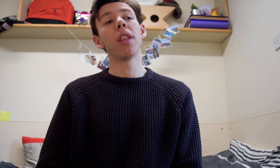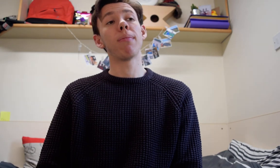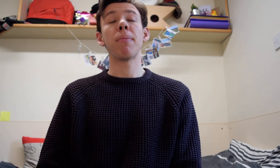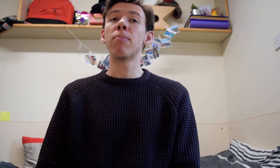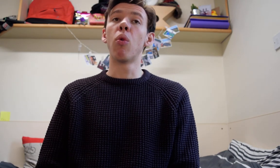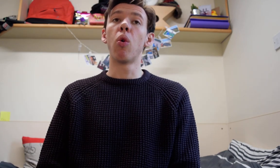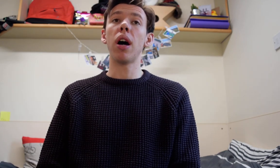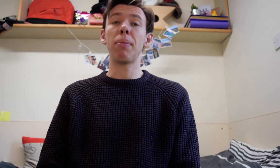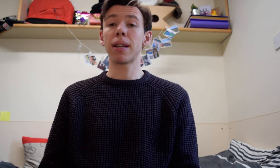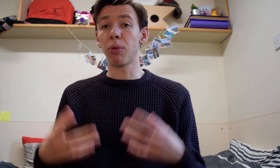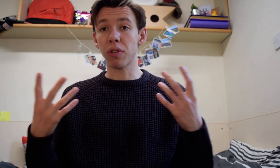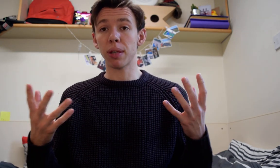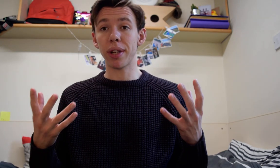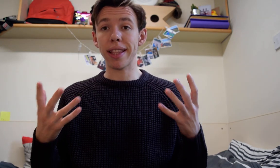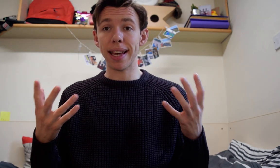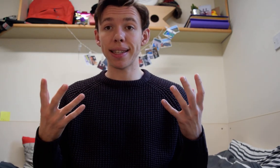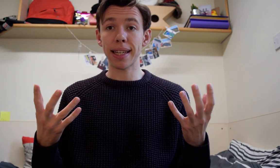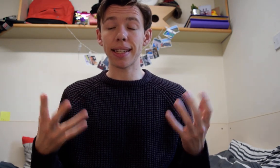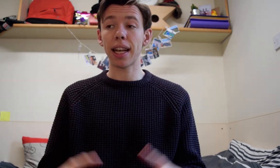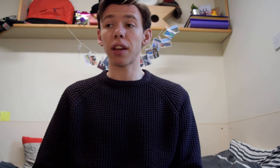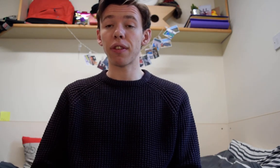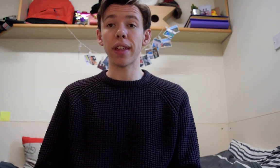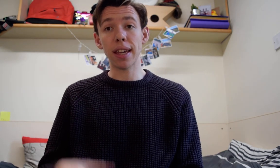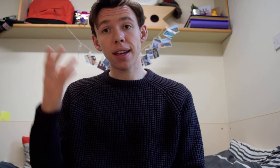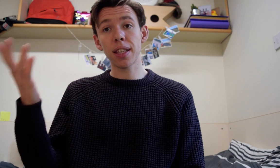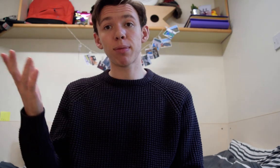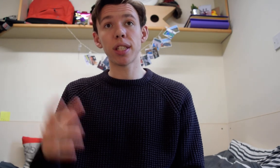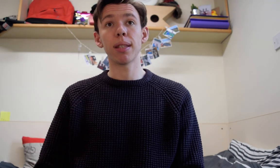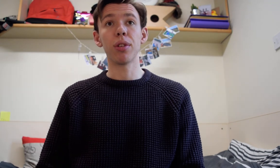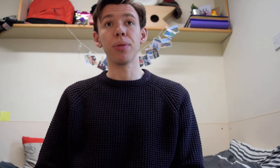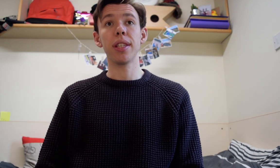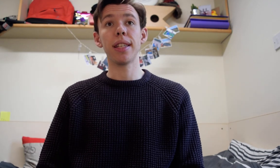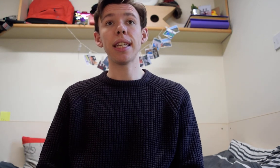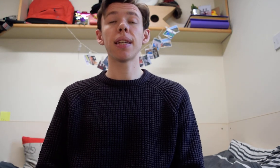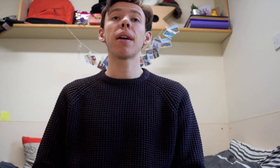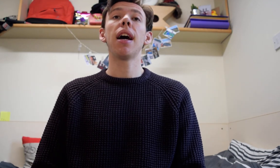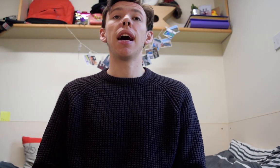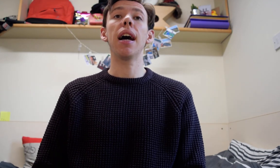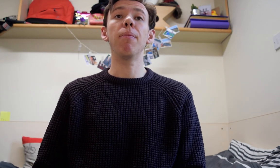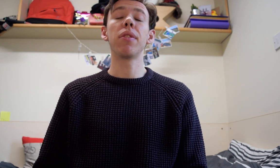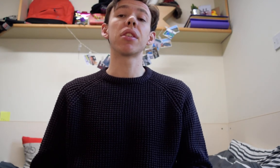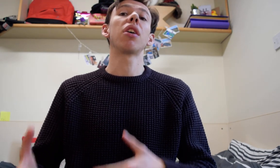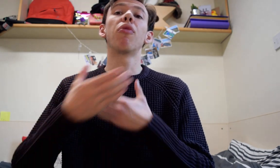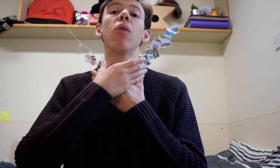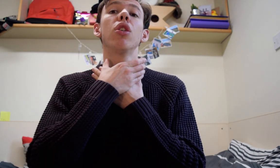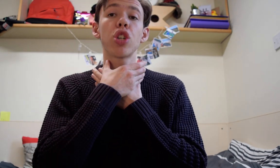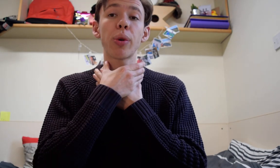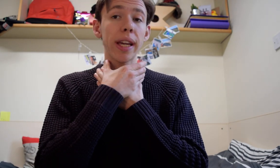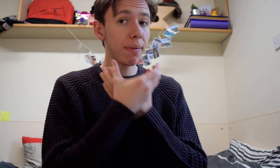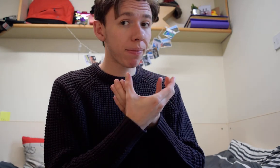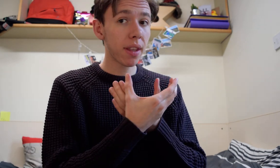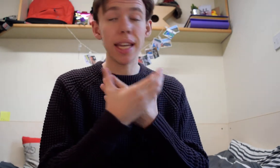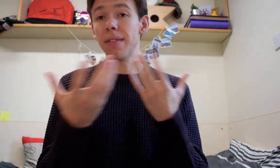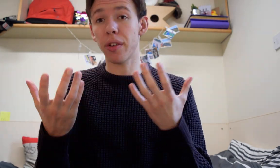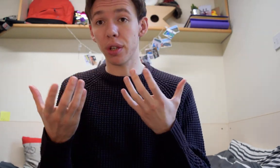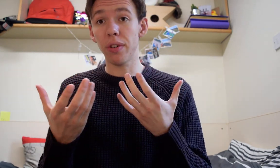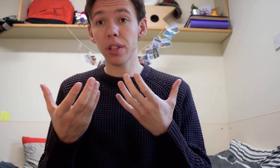that might be more applicable for someone in their day-to-day life if they spotted someone who is in need the sign for choking it's very universal